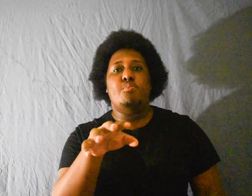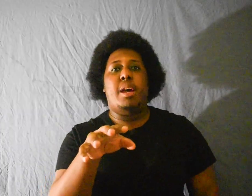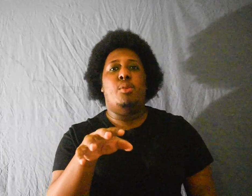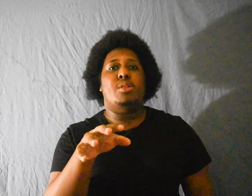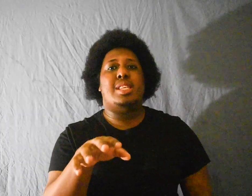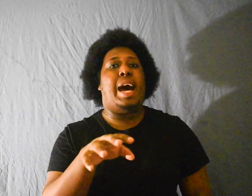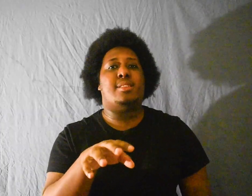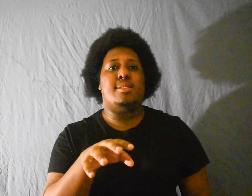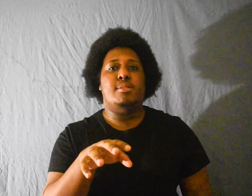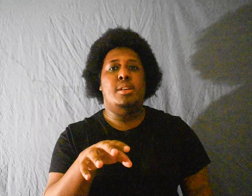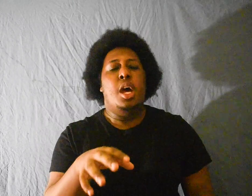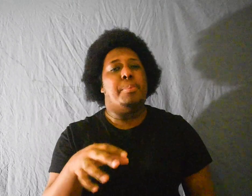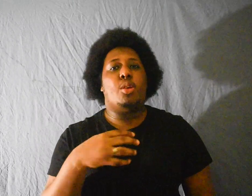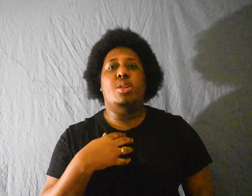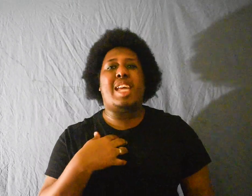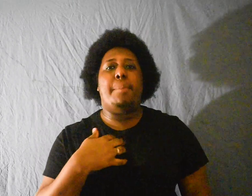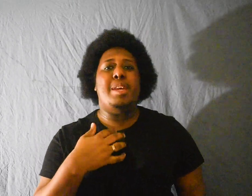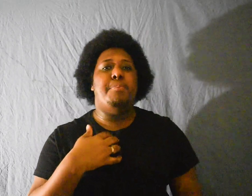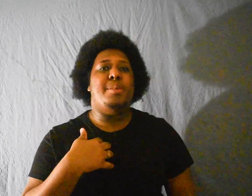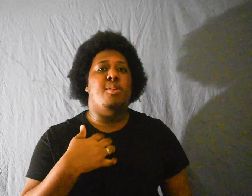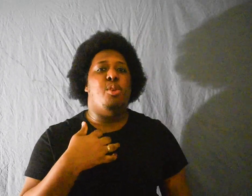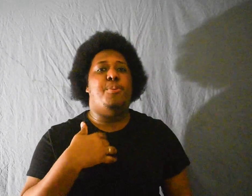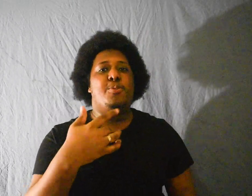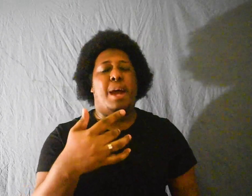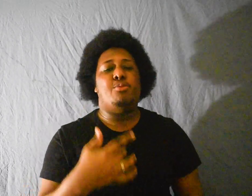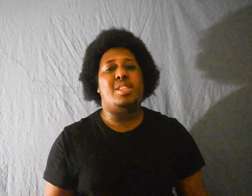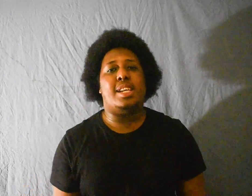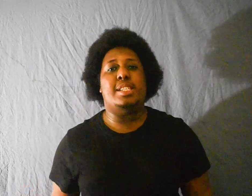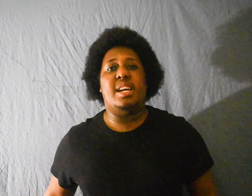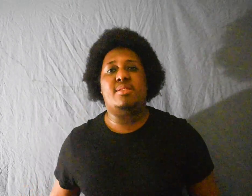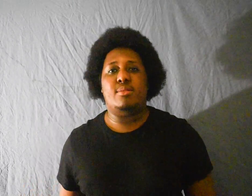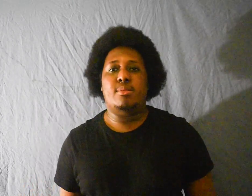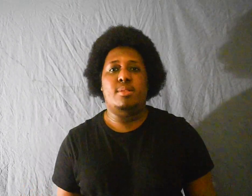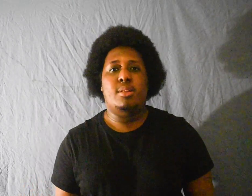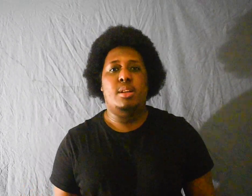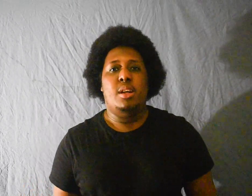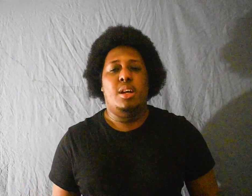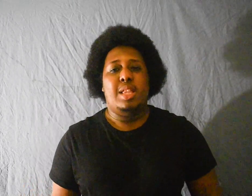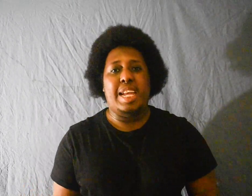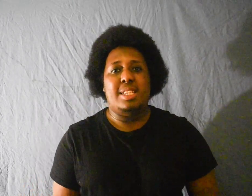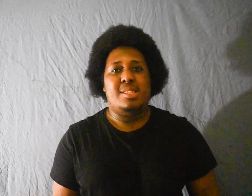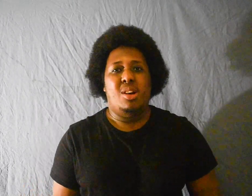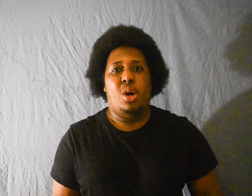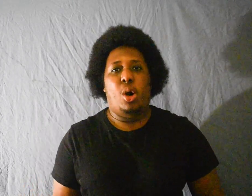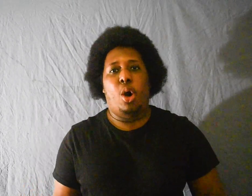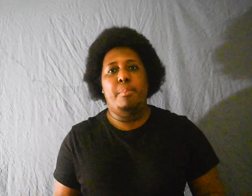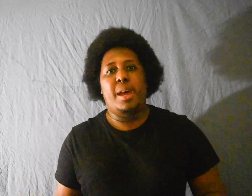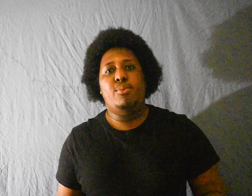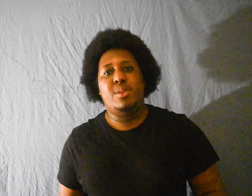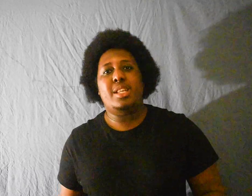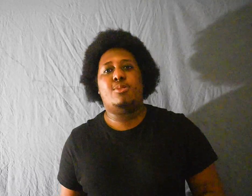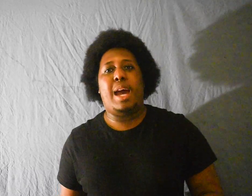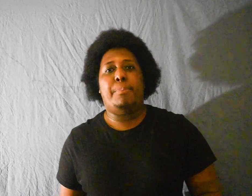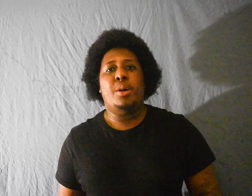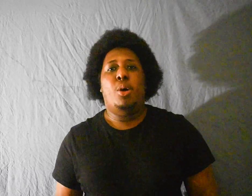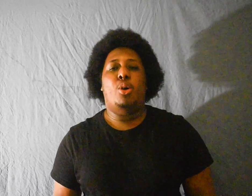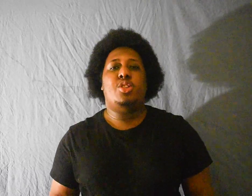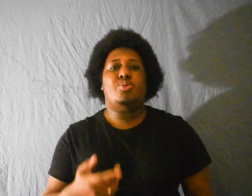you met were toxic But don't look at me being real for you Have you second guessing Ladies, are all men really crap Or is your